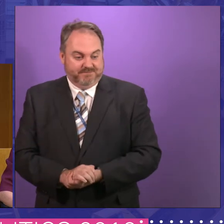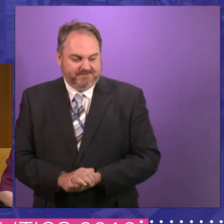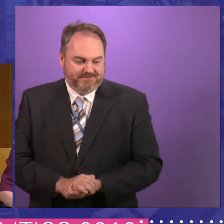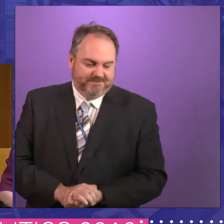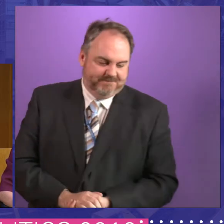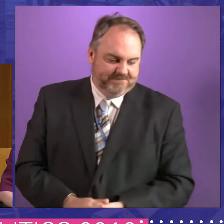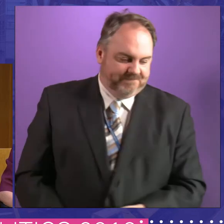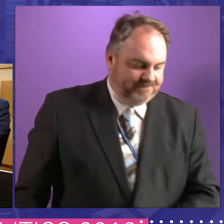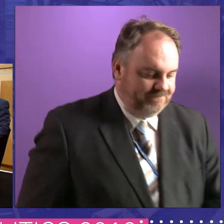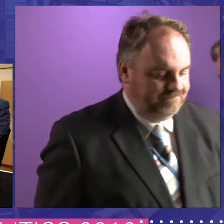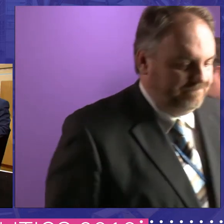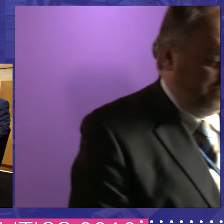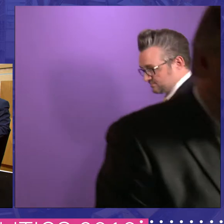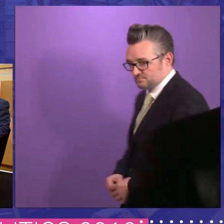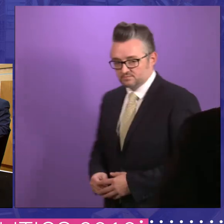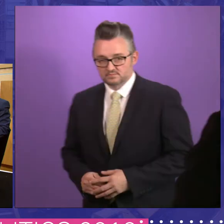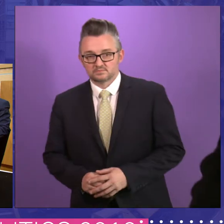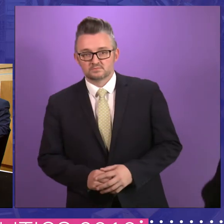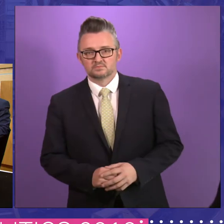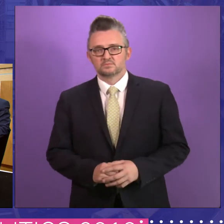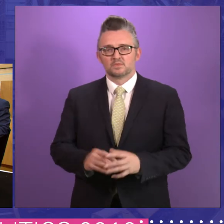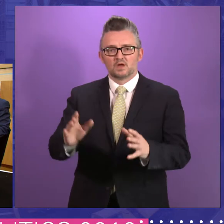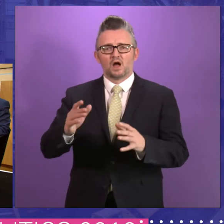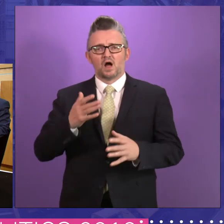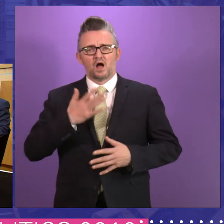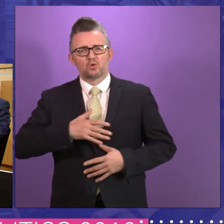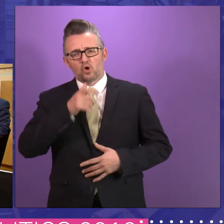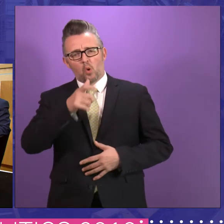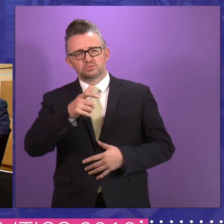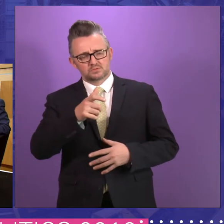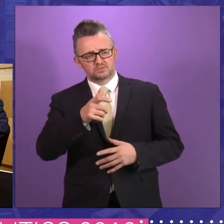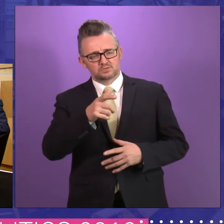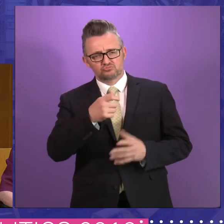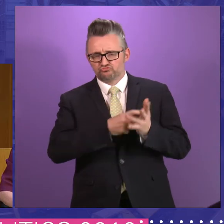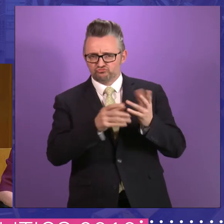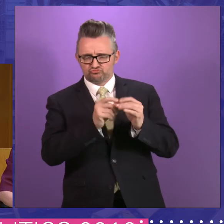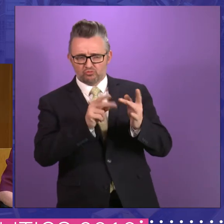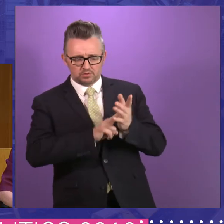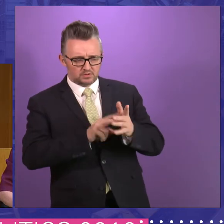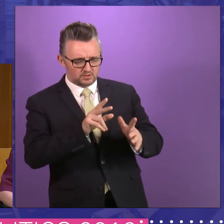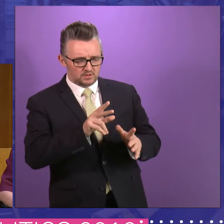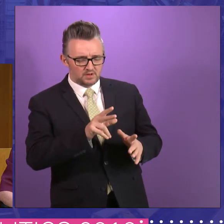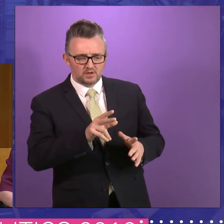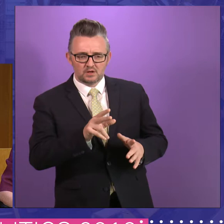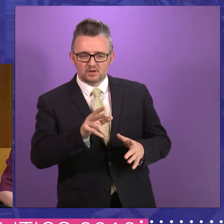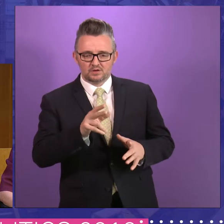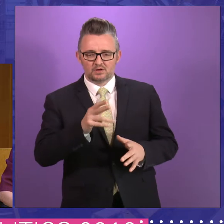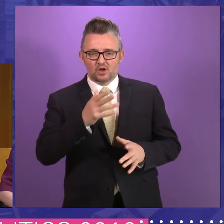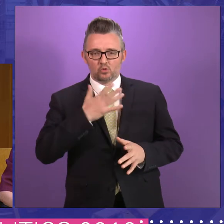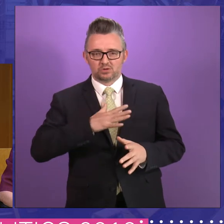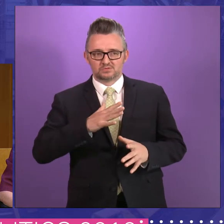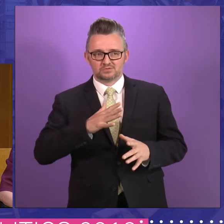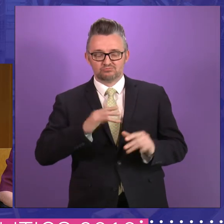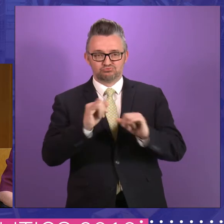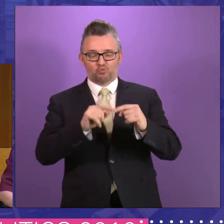I'll bring you in in a second. I'd also just comment, just following off on your point there, Robin, that, without wishing to be overly controversial,